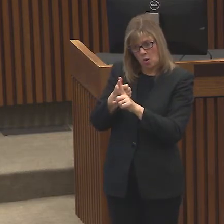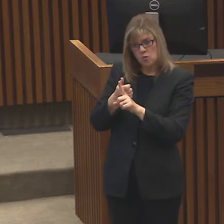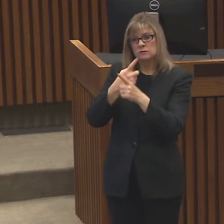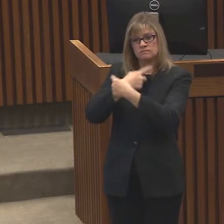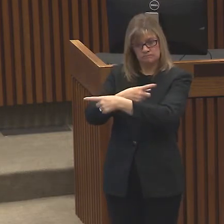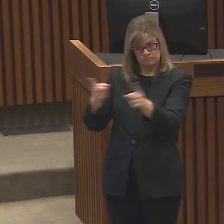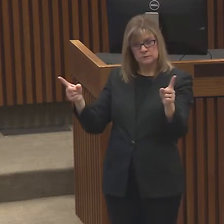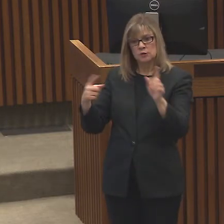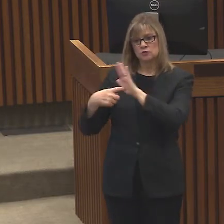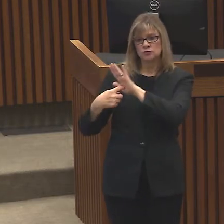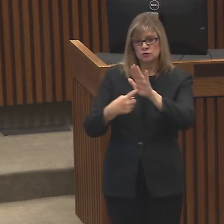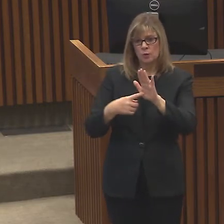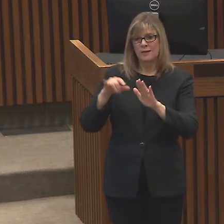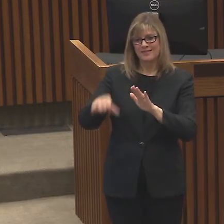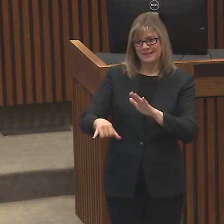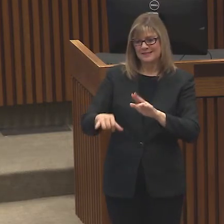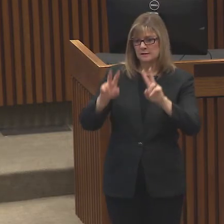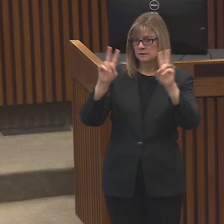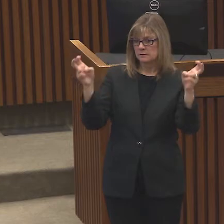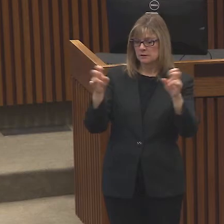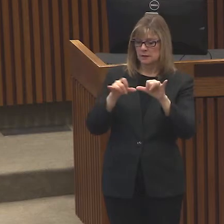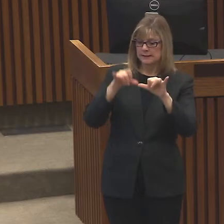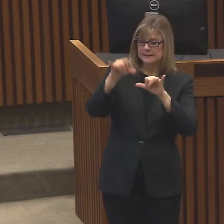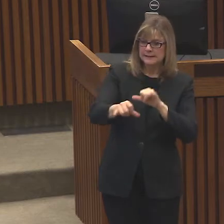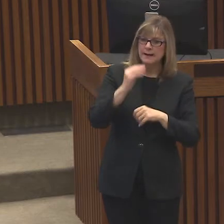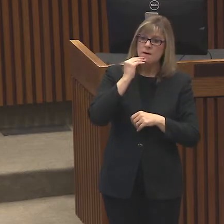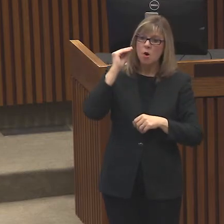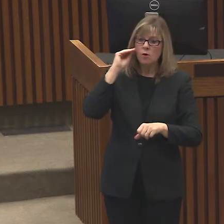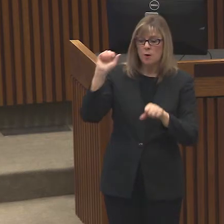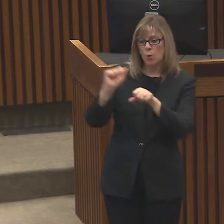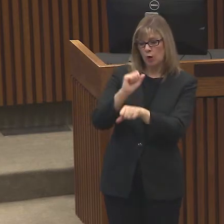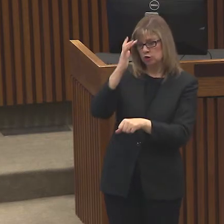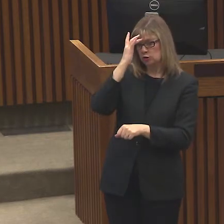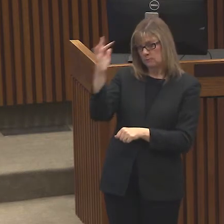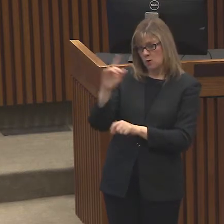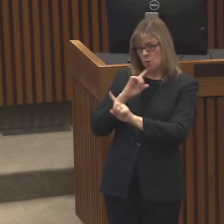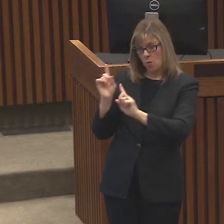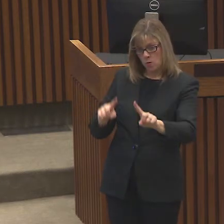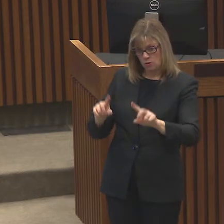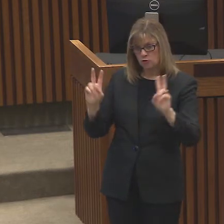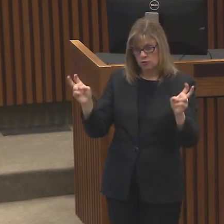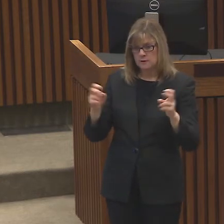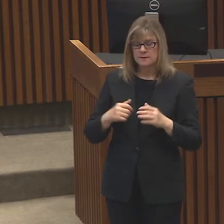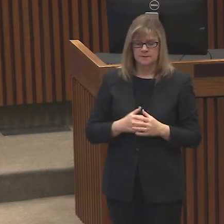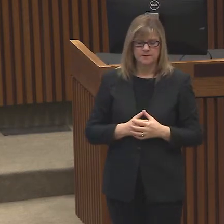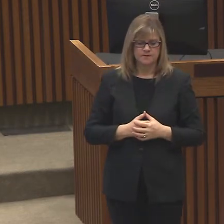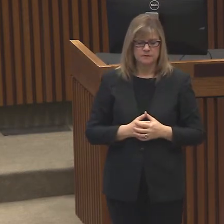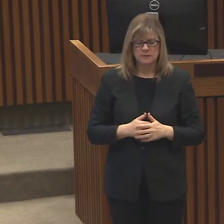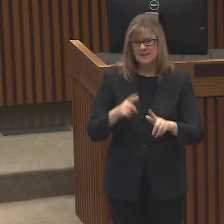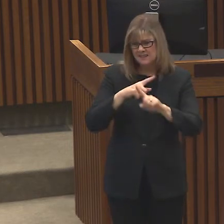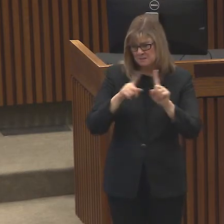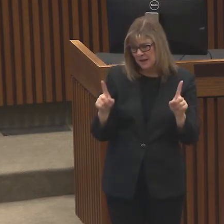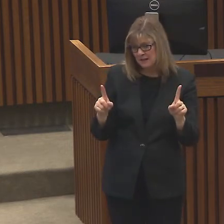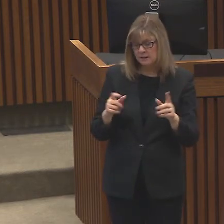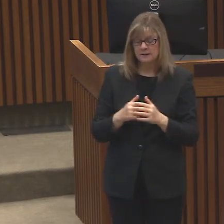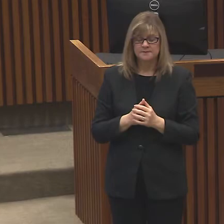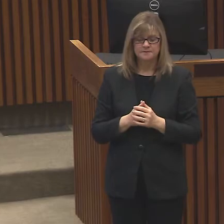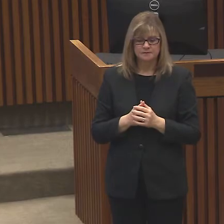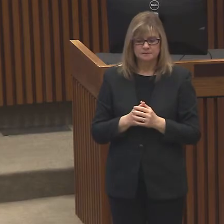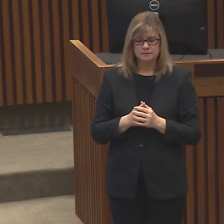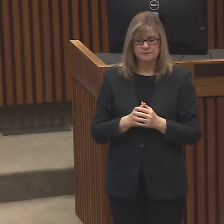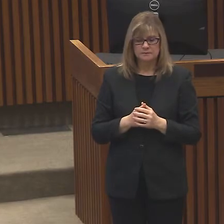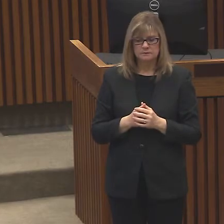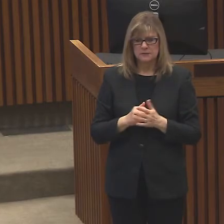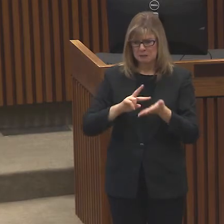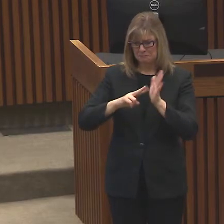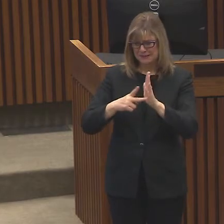reflect this stay at home, work smart order. But it's not to say we are shutting